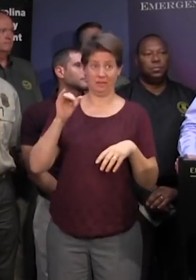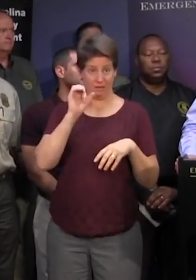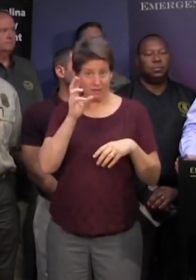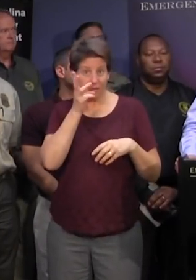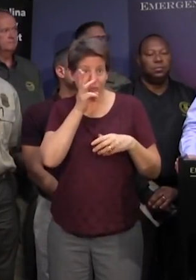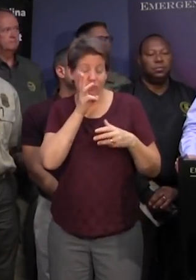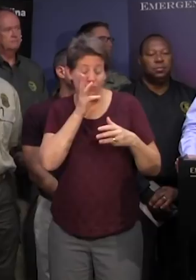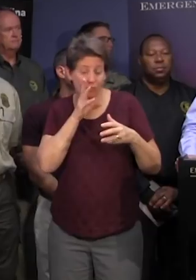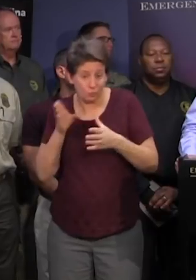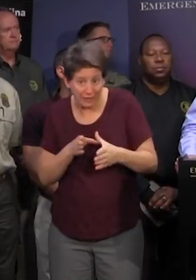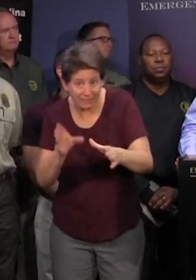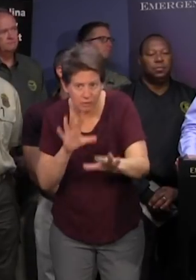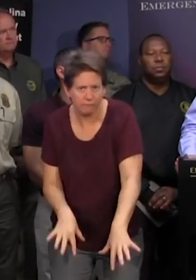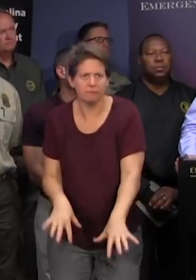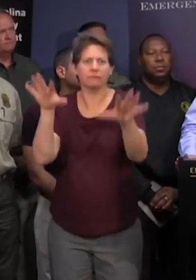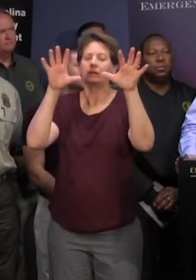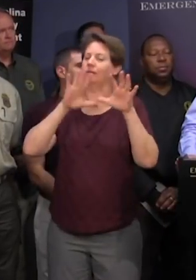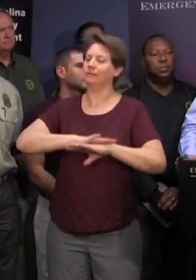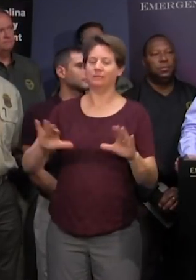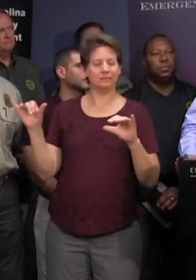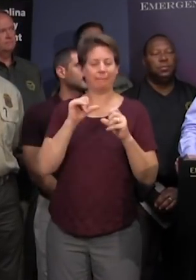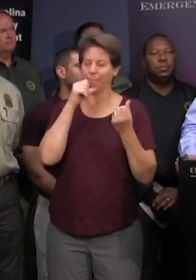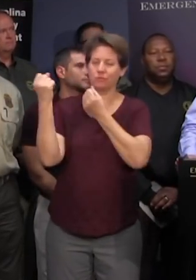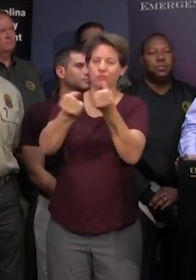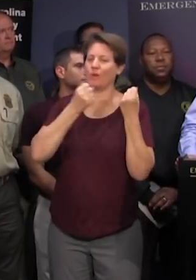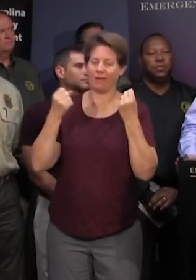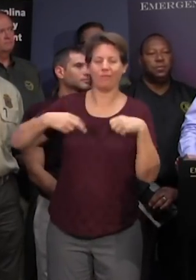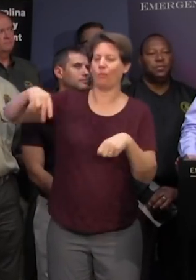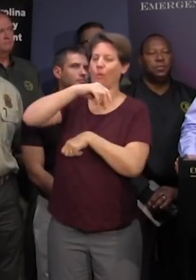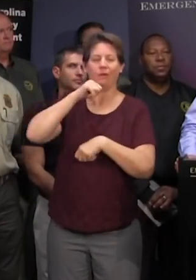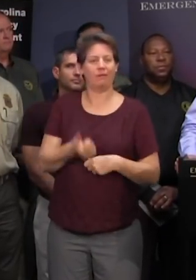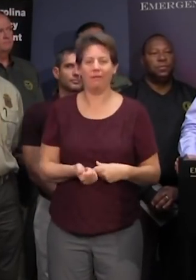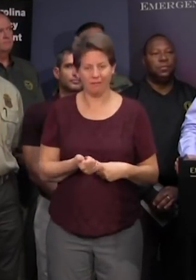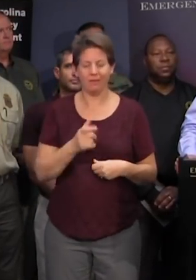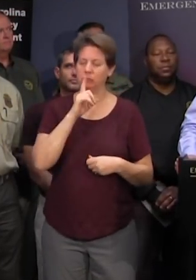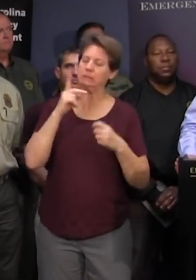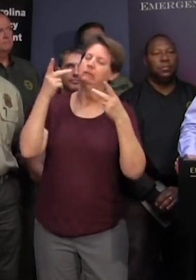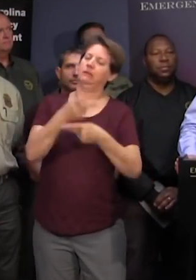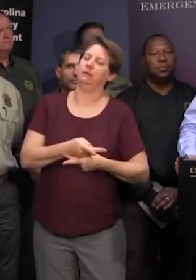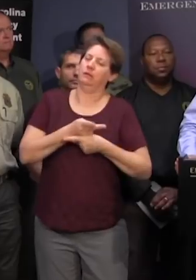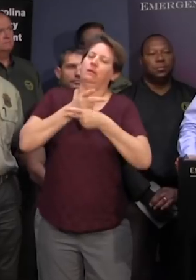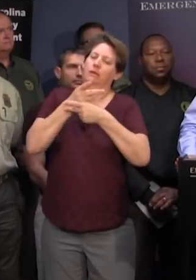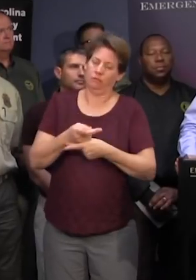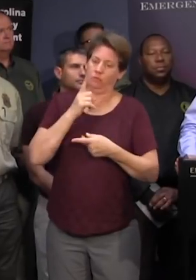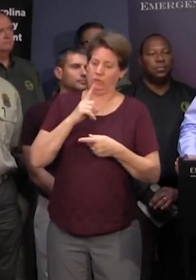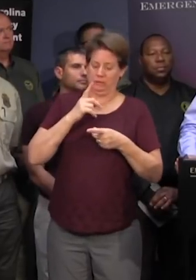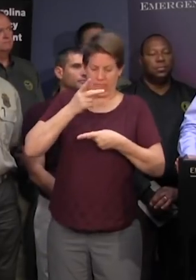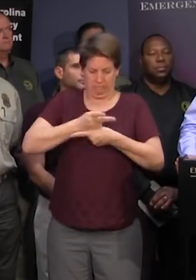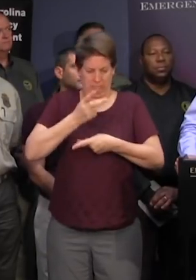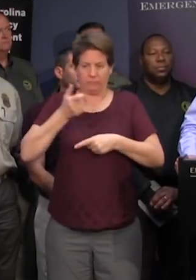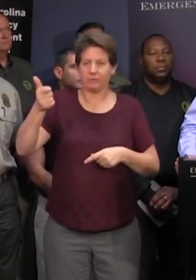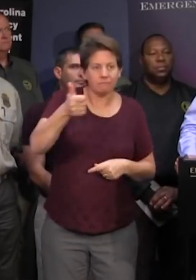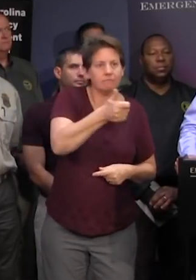flooding and they need to be very careful and and and to to be their own emergency uh managers these